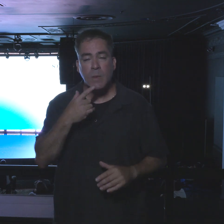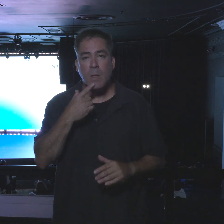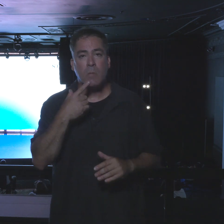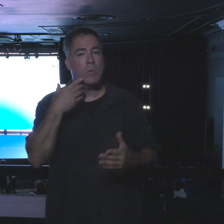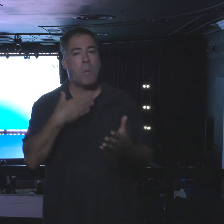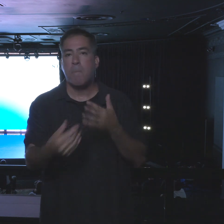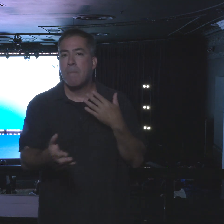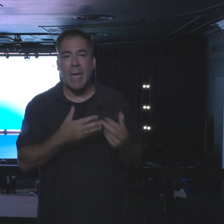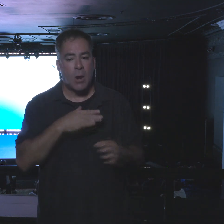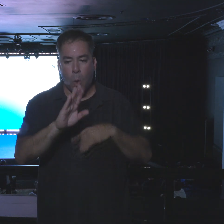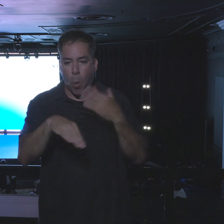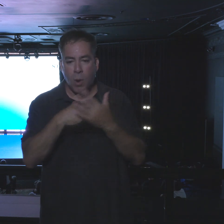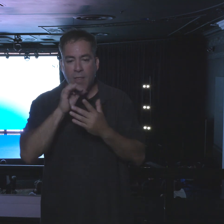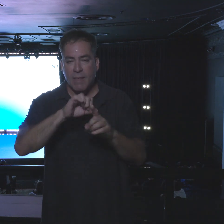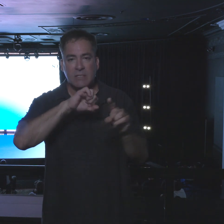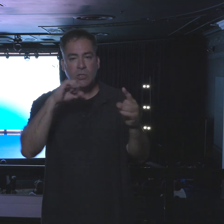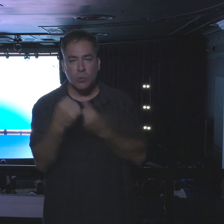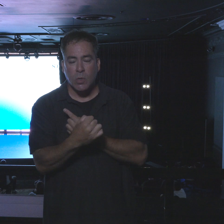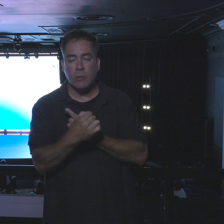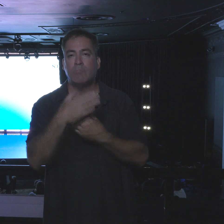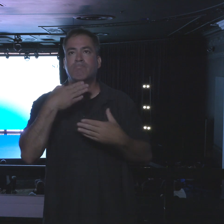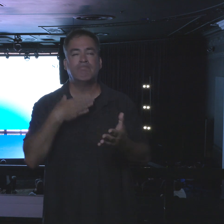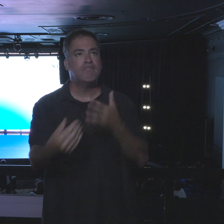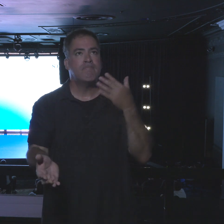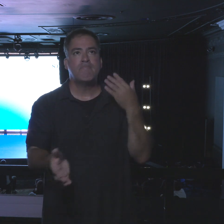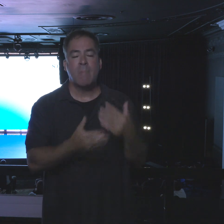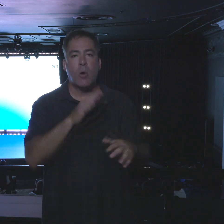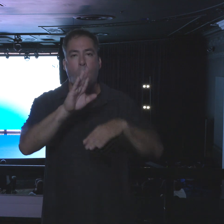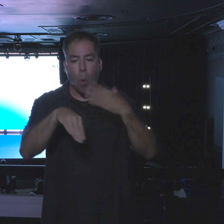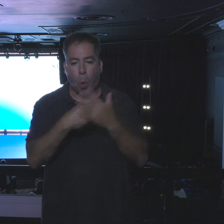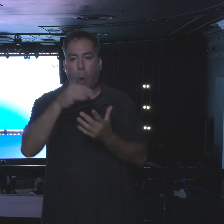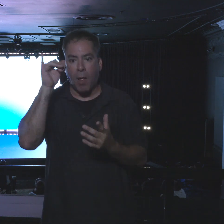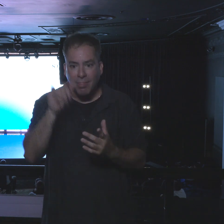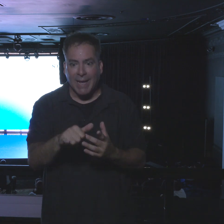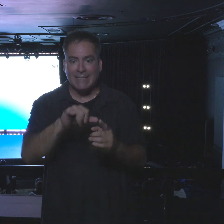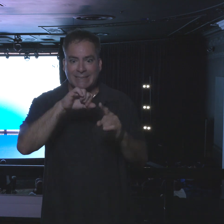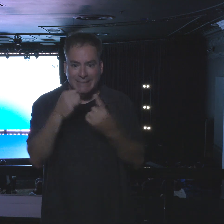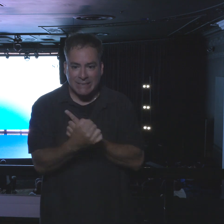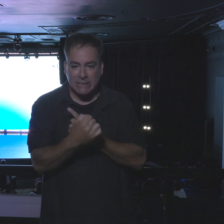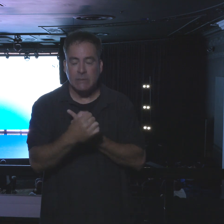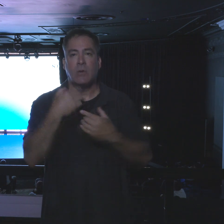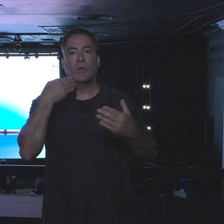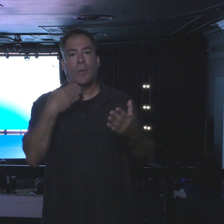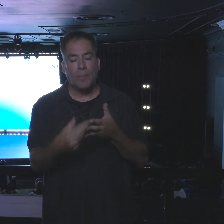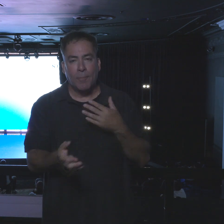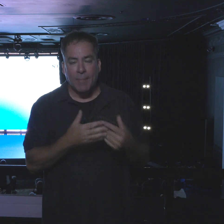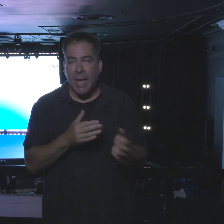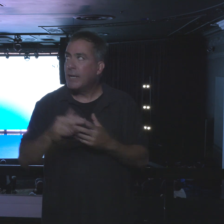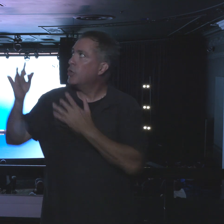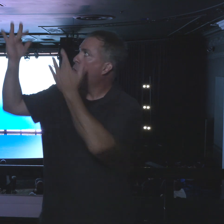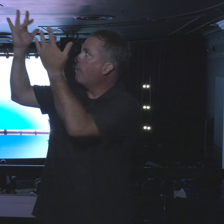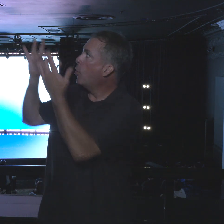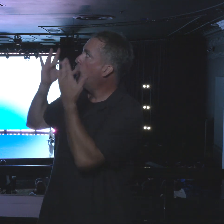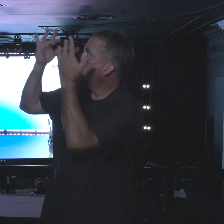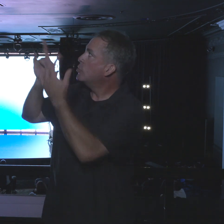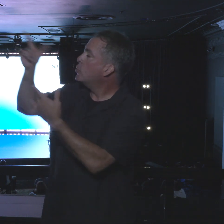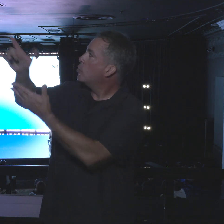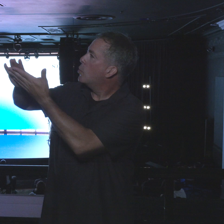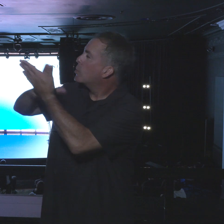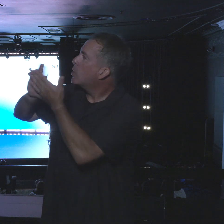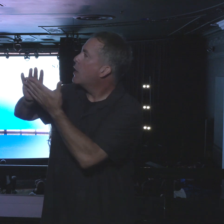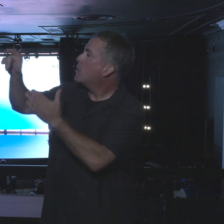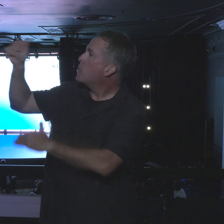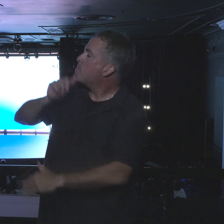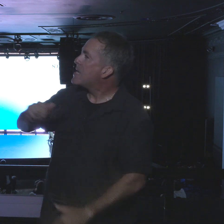spite of all this, in spite of all this, in spite of the mercy, the kindness, the